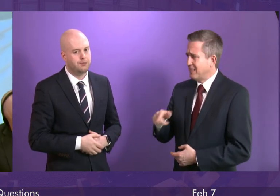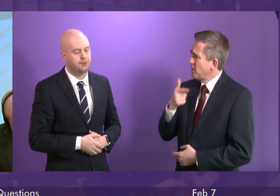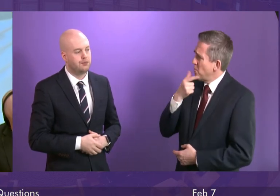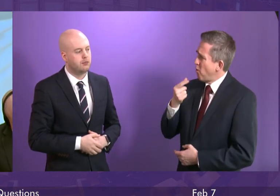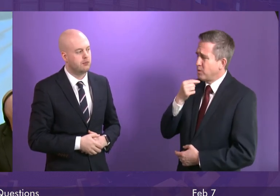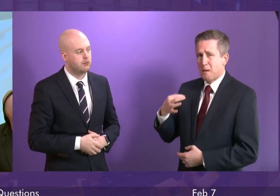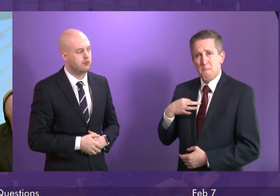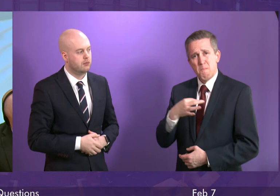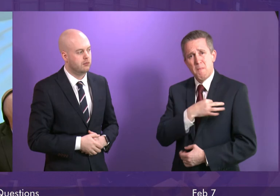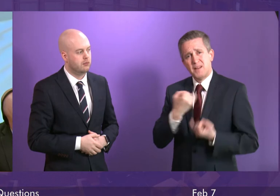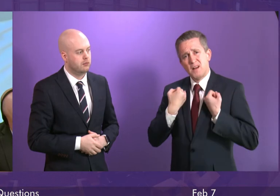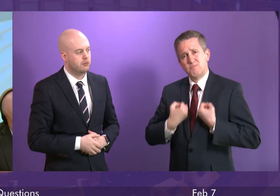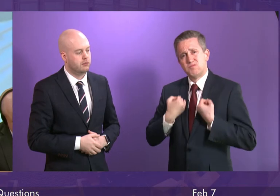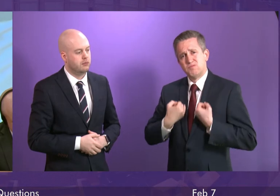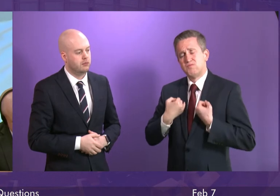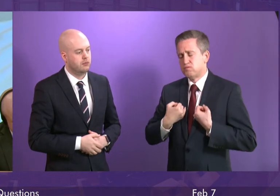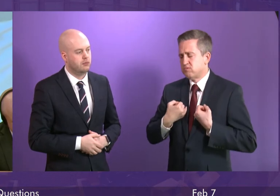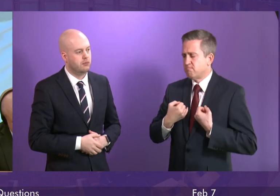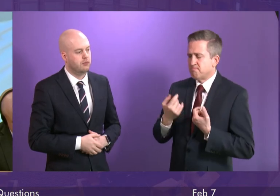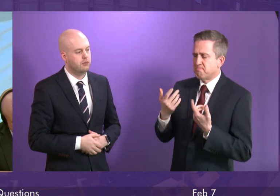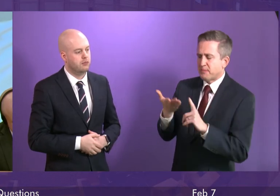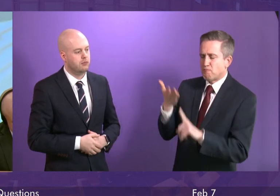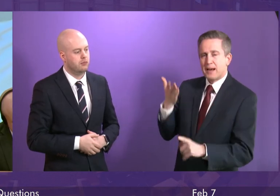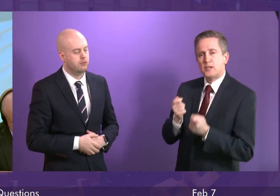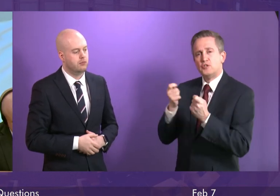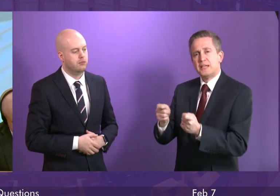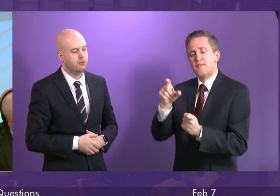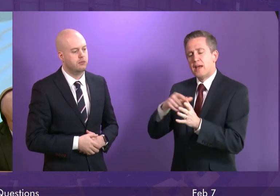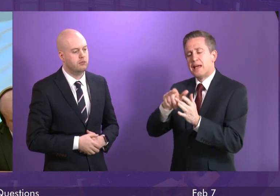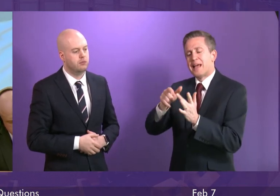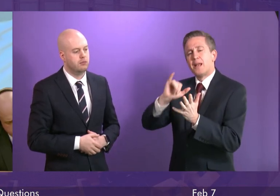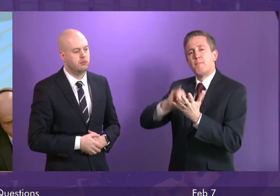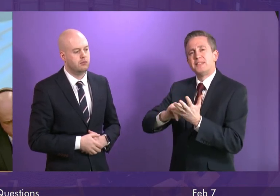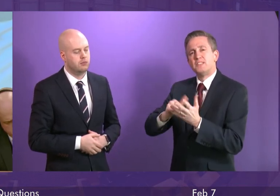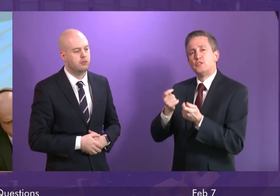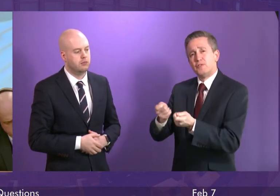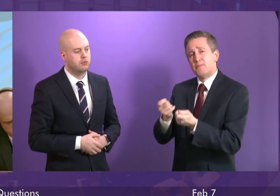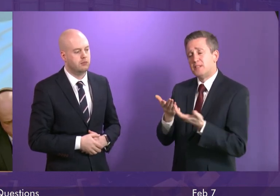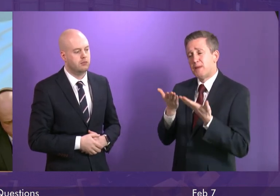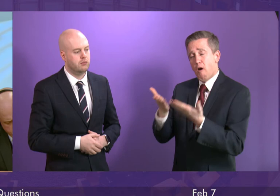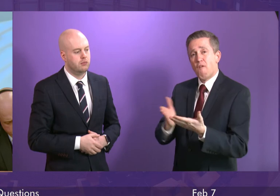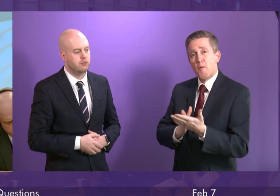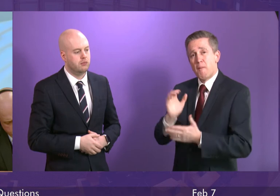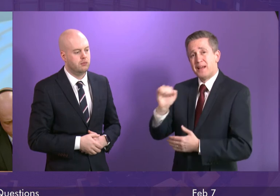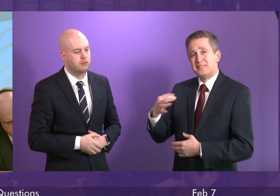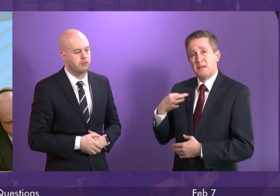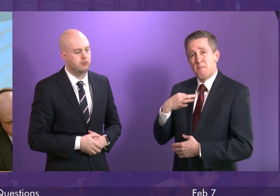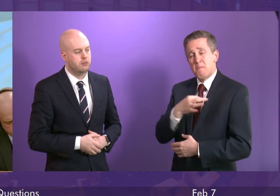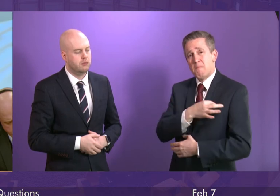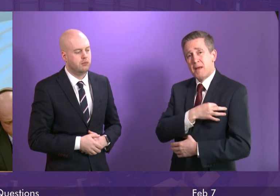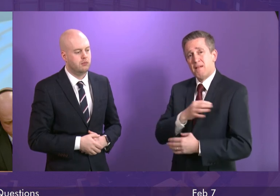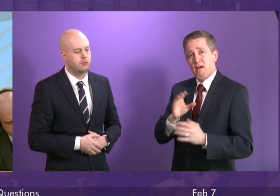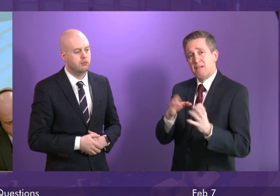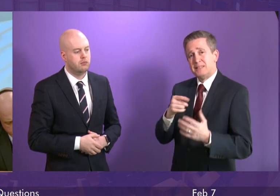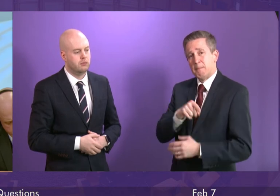condition has been deemed appropriate for cannabis-based treatment, and he has been offered Epidiolex by his medical team. That was